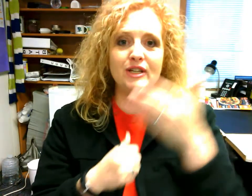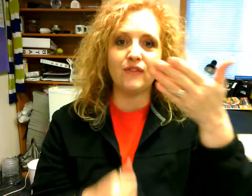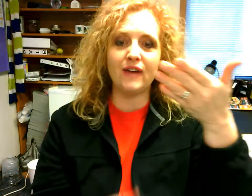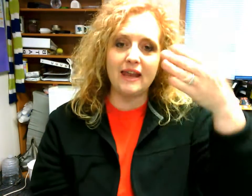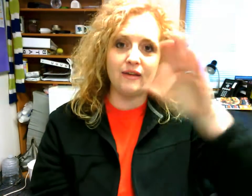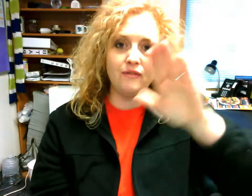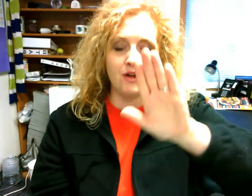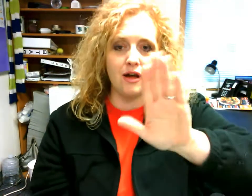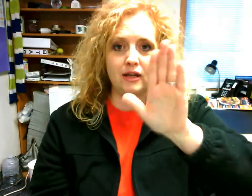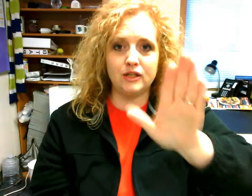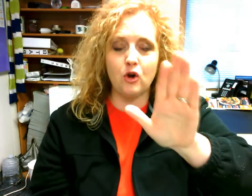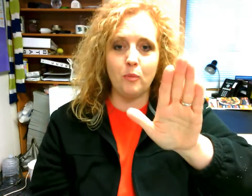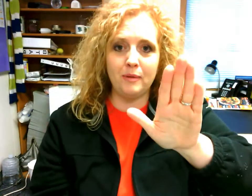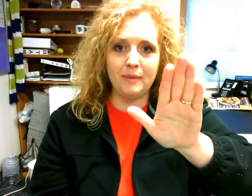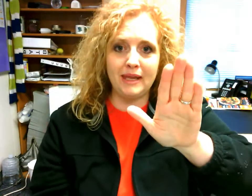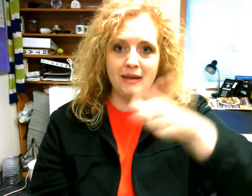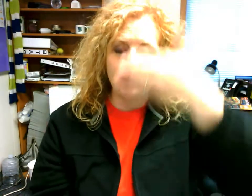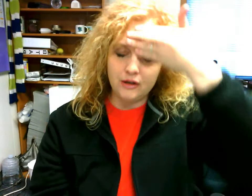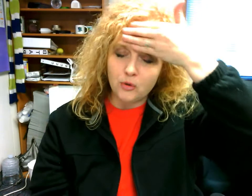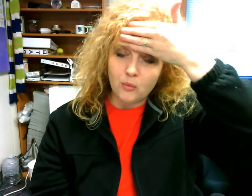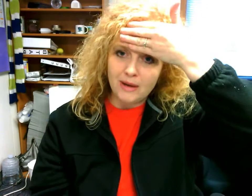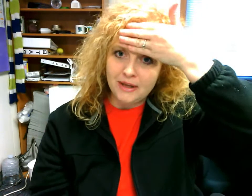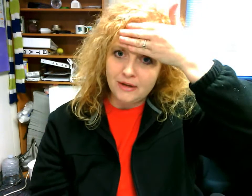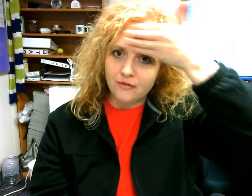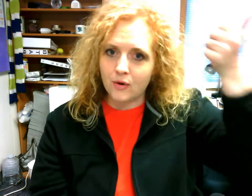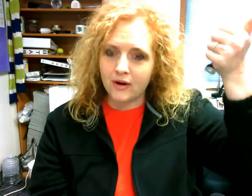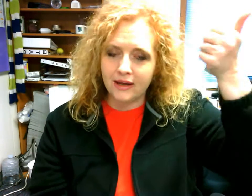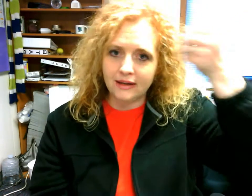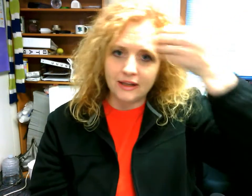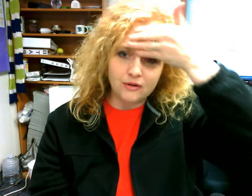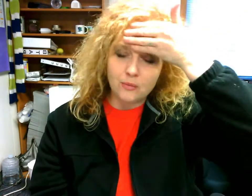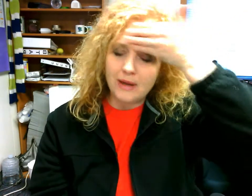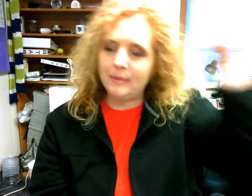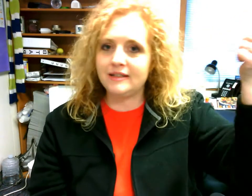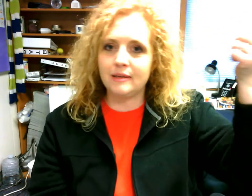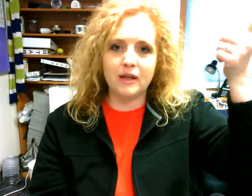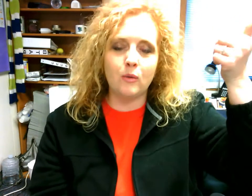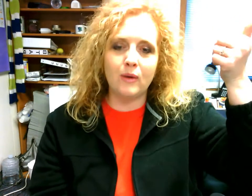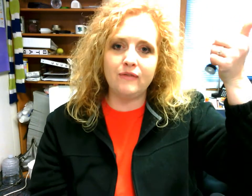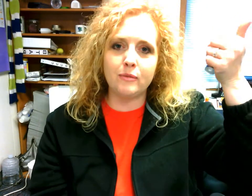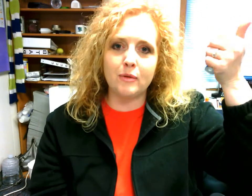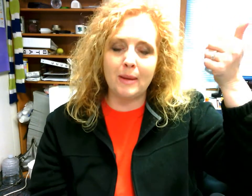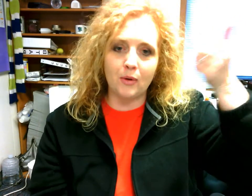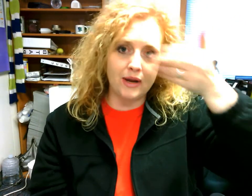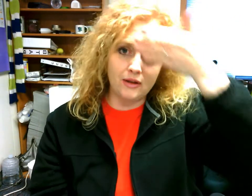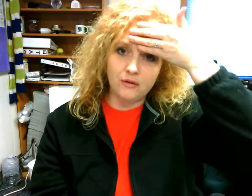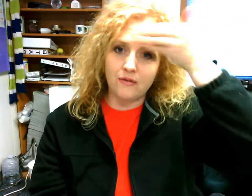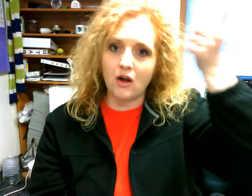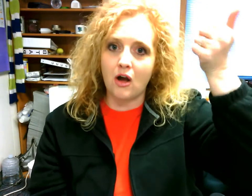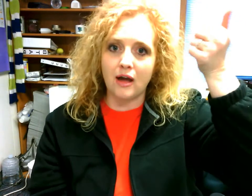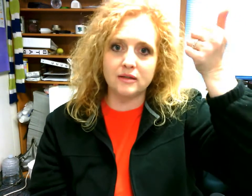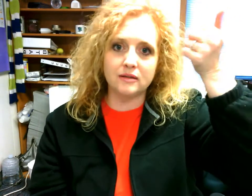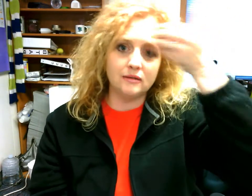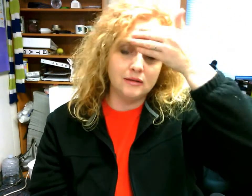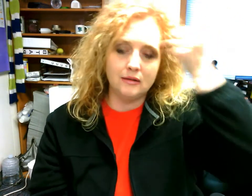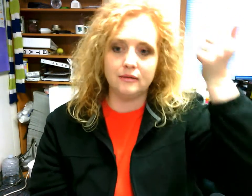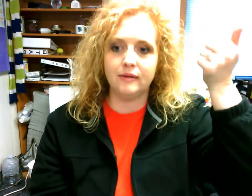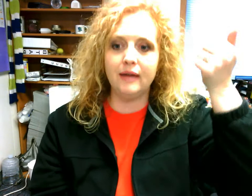is forget and forgot it's an open B and you're wiping your forehead like you're wiping something away from your memory you forgot okay